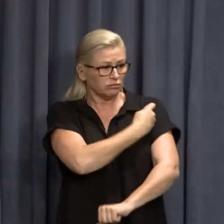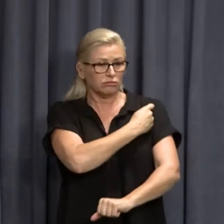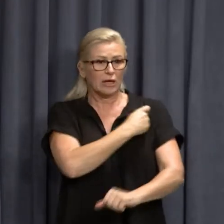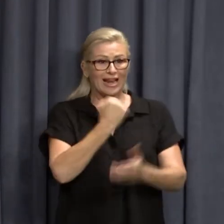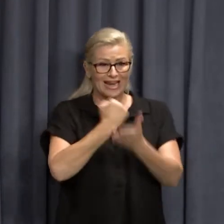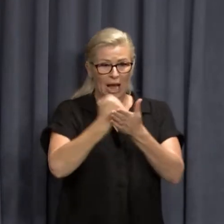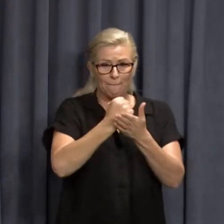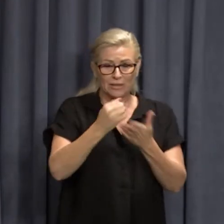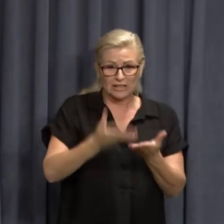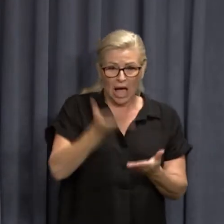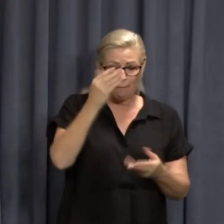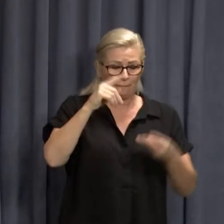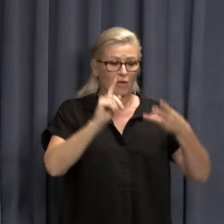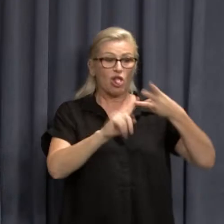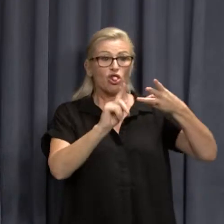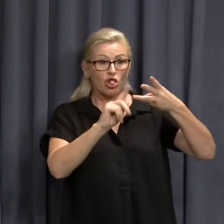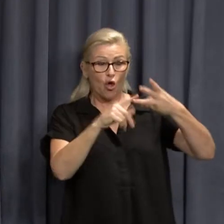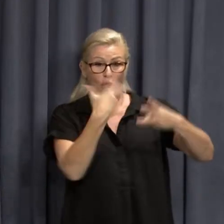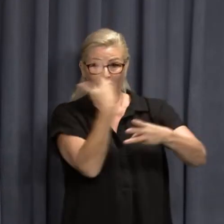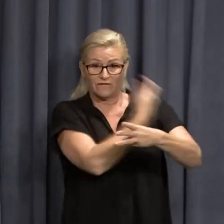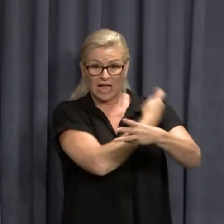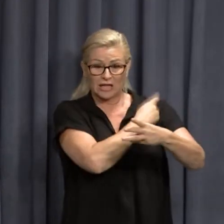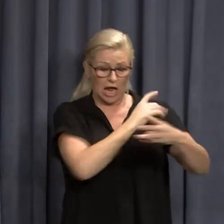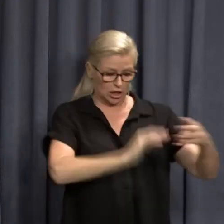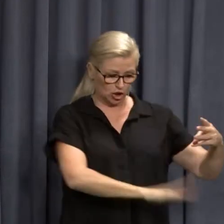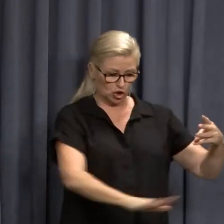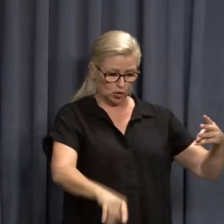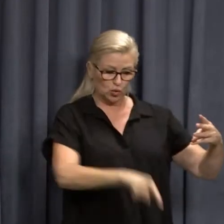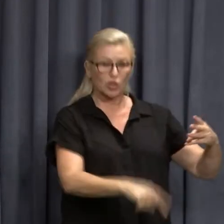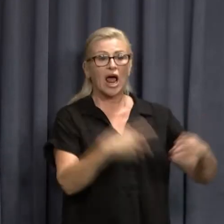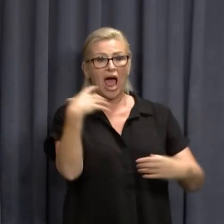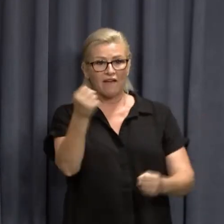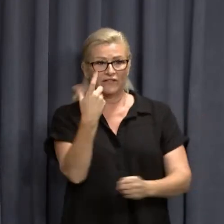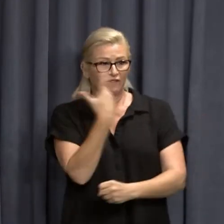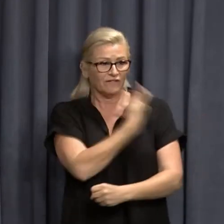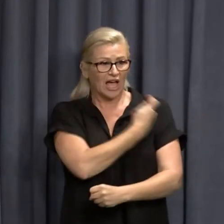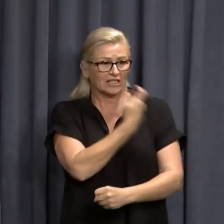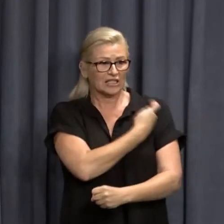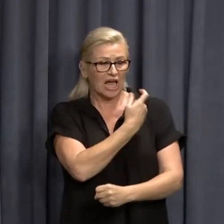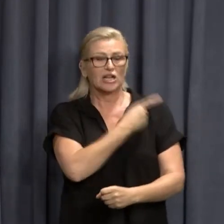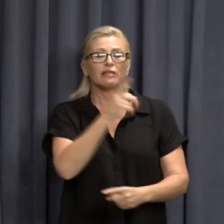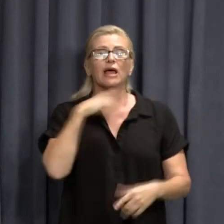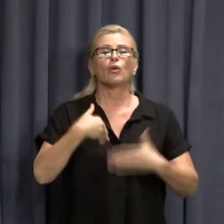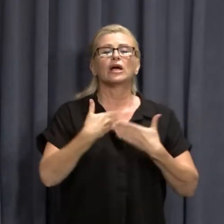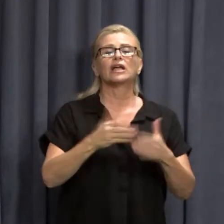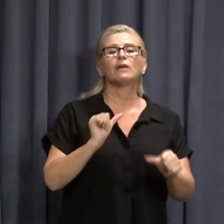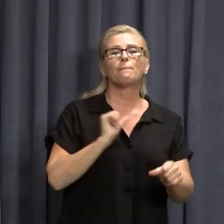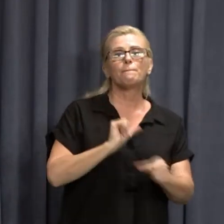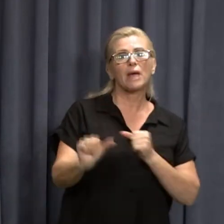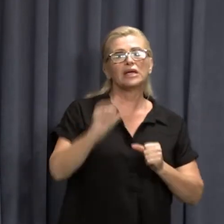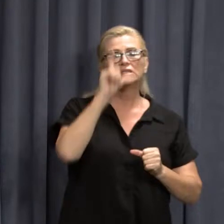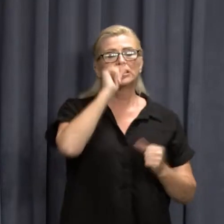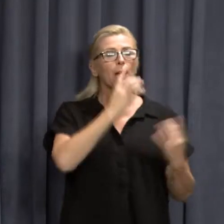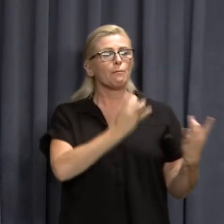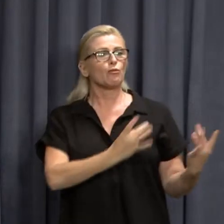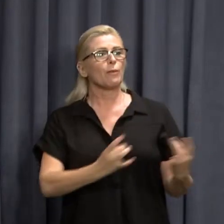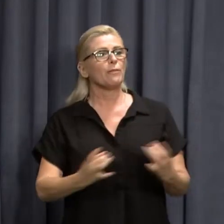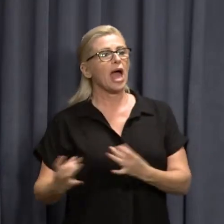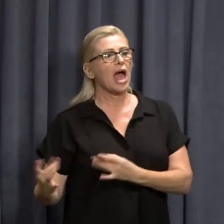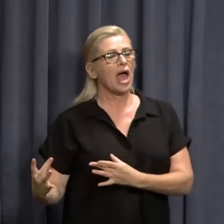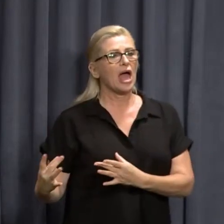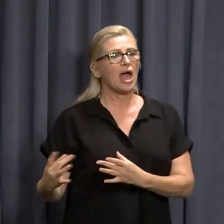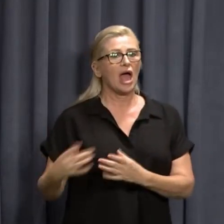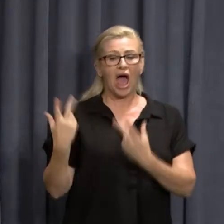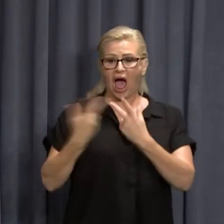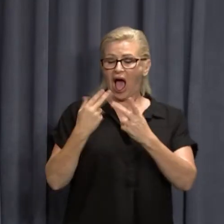vaccination rate get our children's vaccination rate up and that allows us to best prepare and certainly whilst the other states are